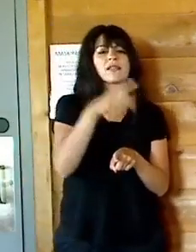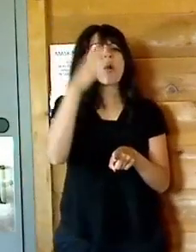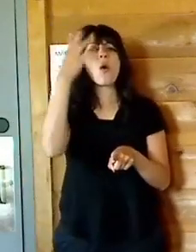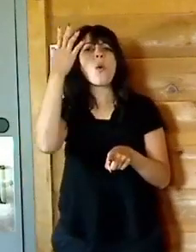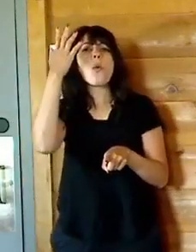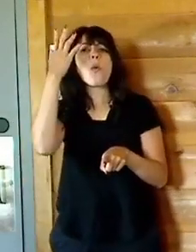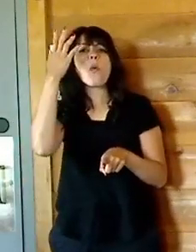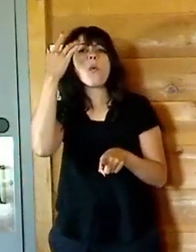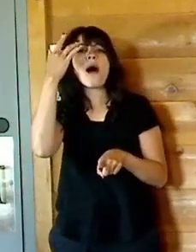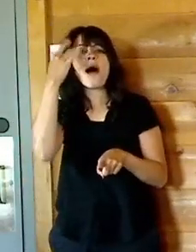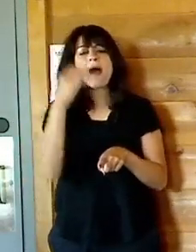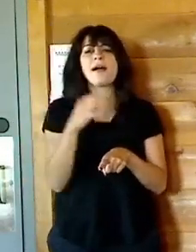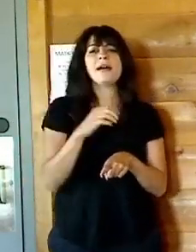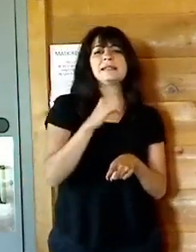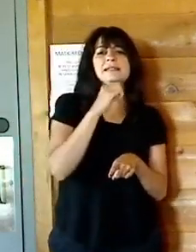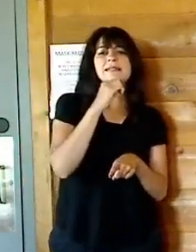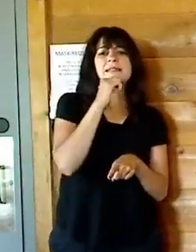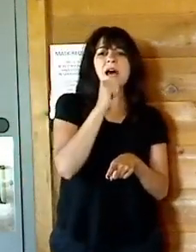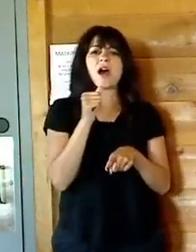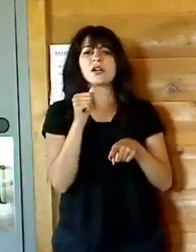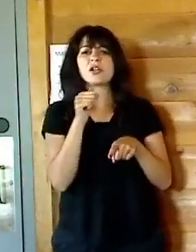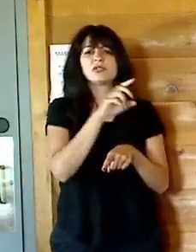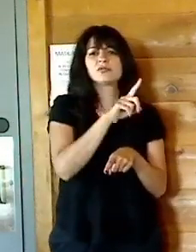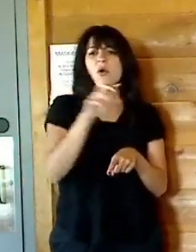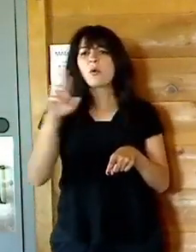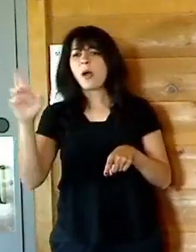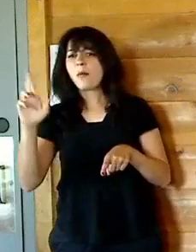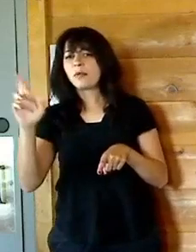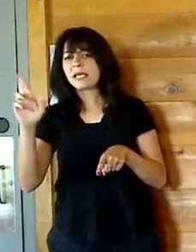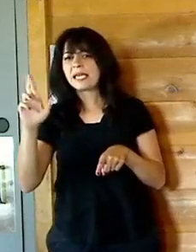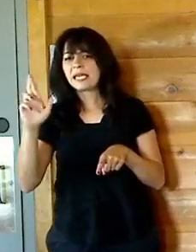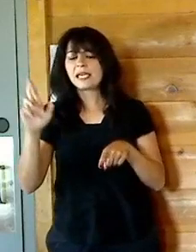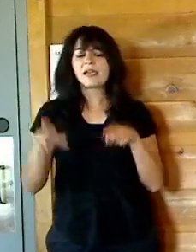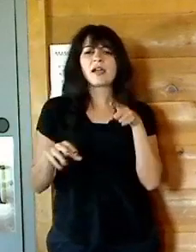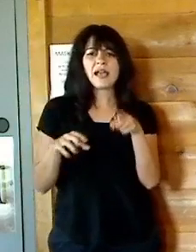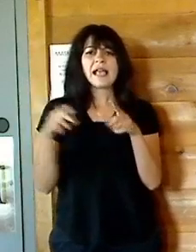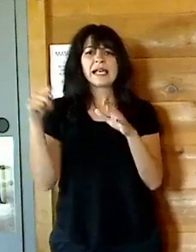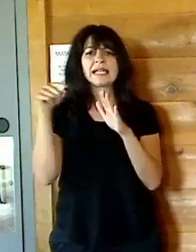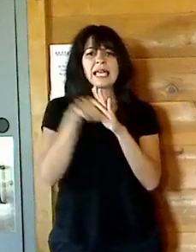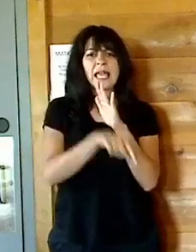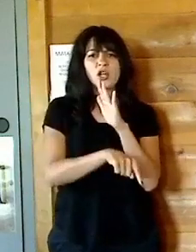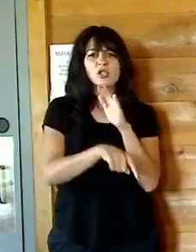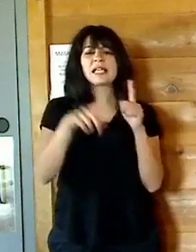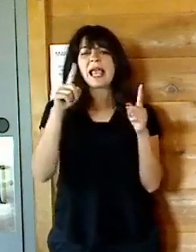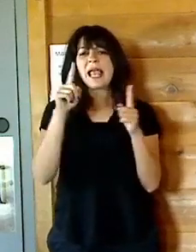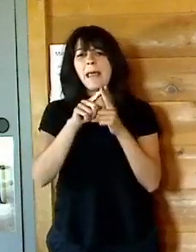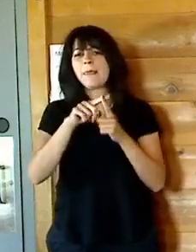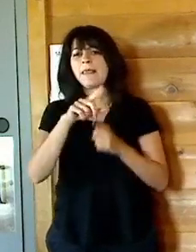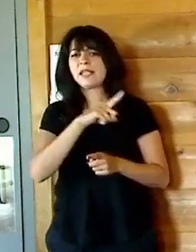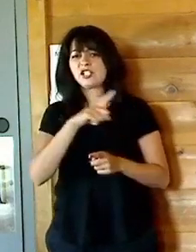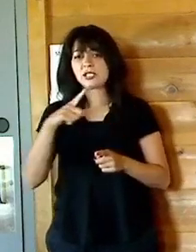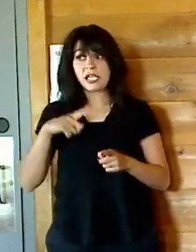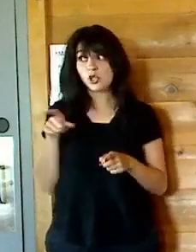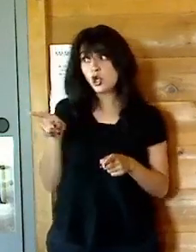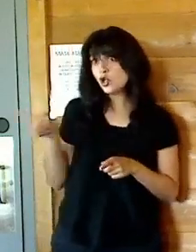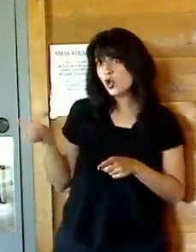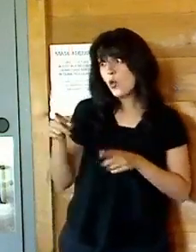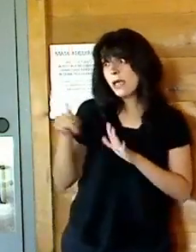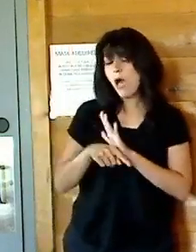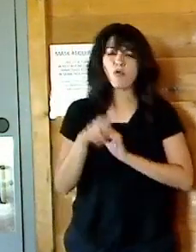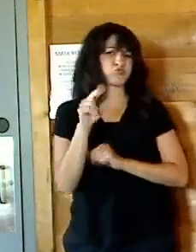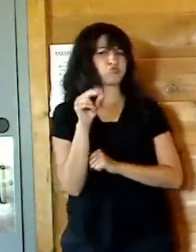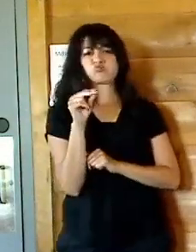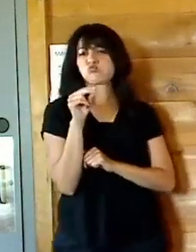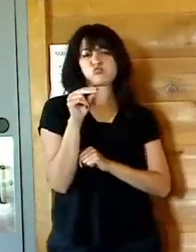nonpartisan redistricting committee killed by the majority in the legislature? Did you kill it, Joe? I did not. No, you didn't. So